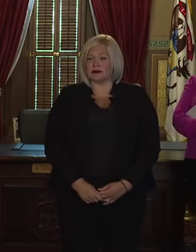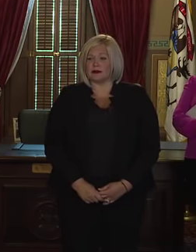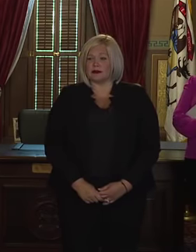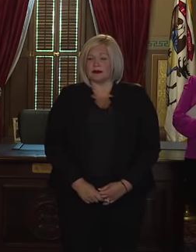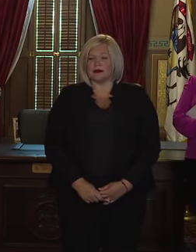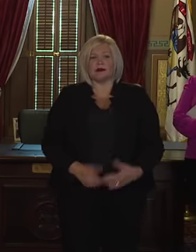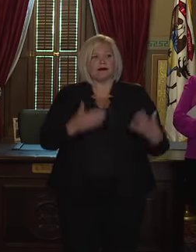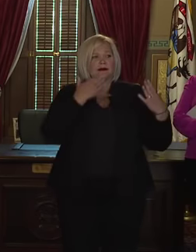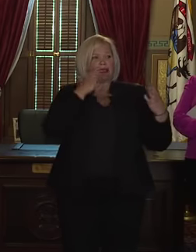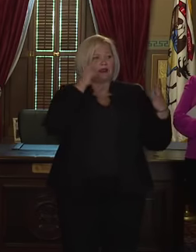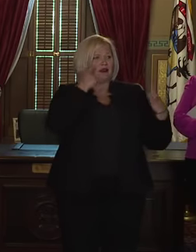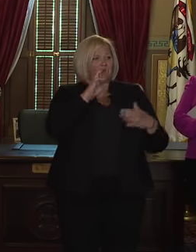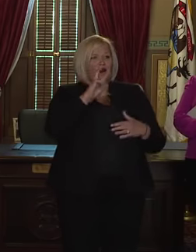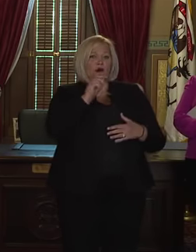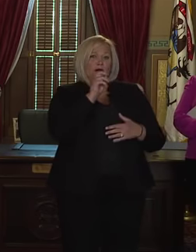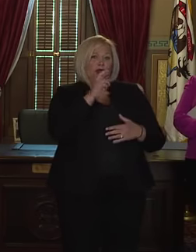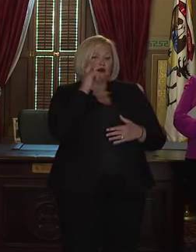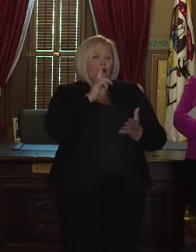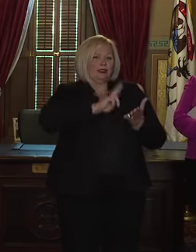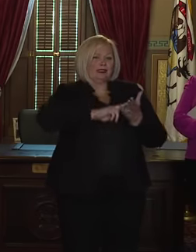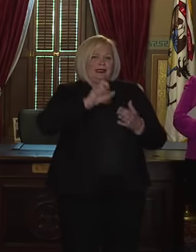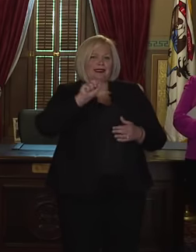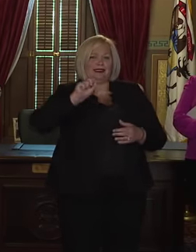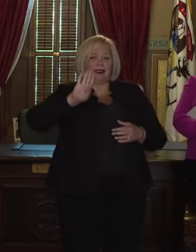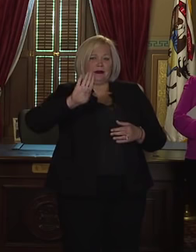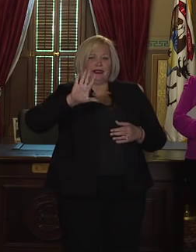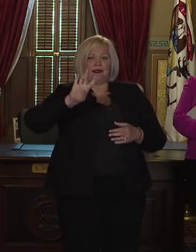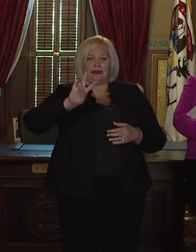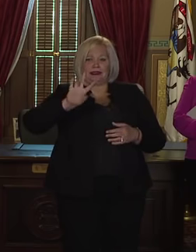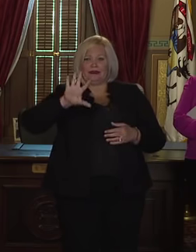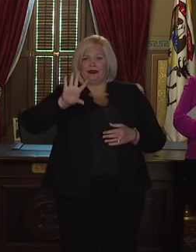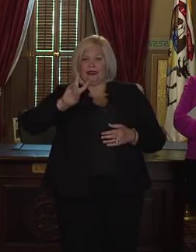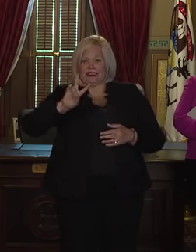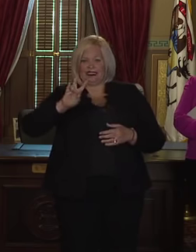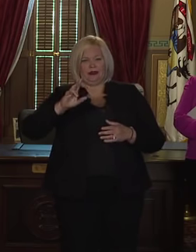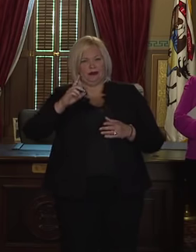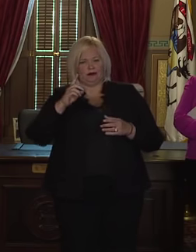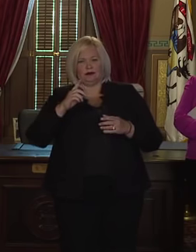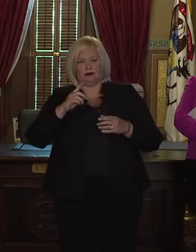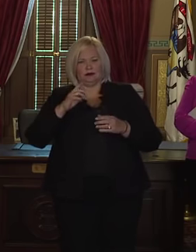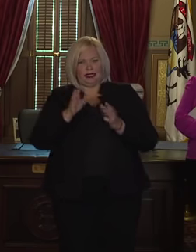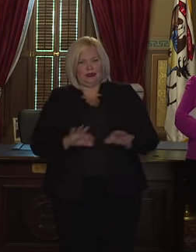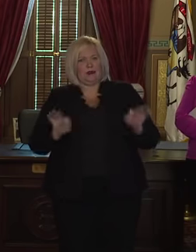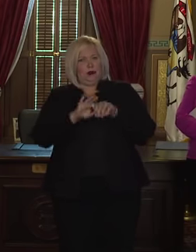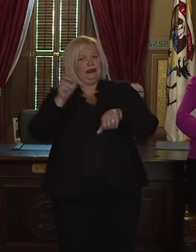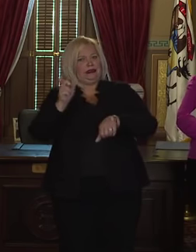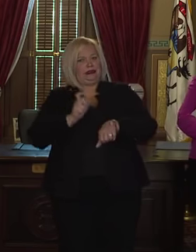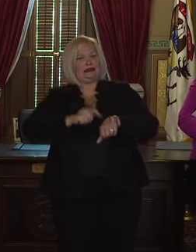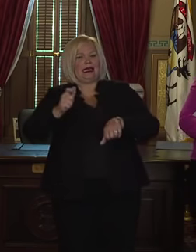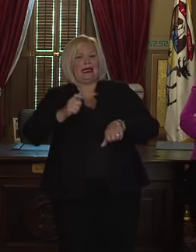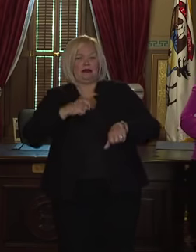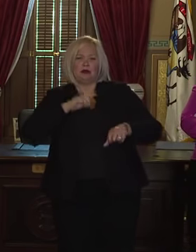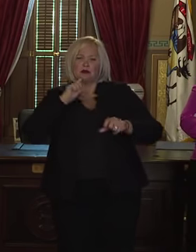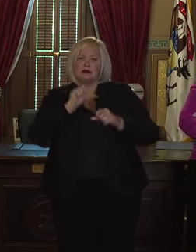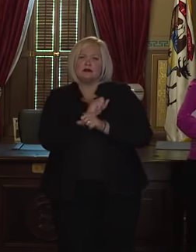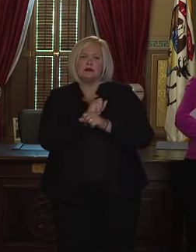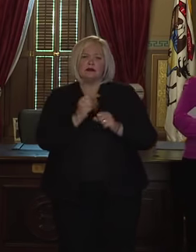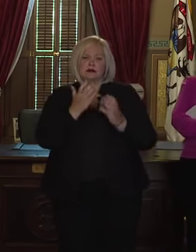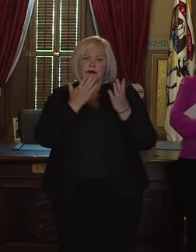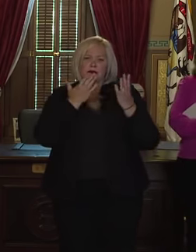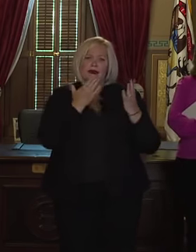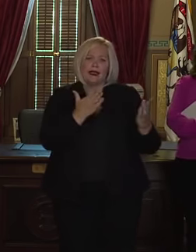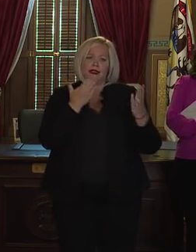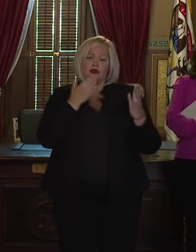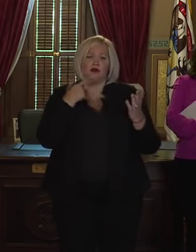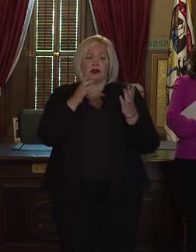Thank you Governor Whitmer for signing Senate Bill 757 in a timely manner. We are deeply grateful for your awareness